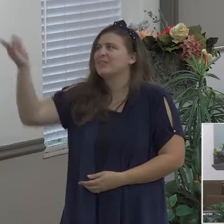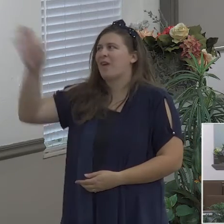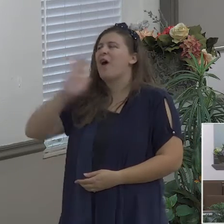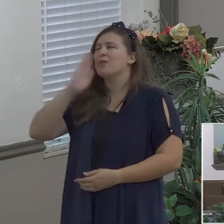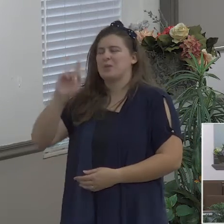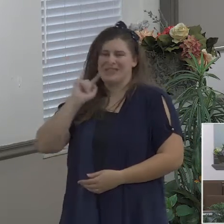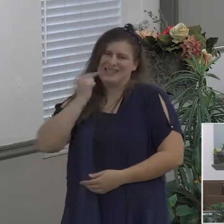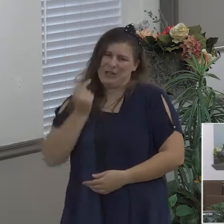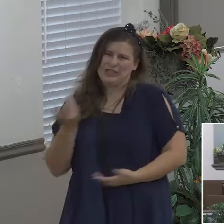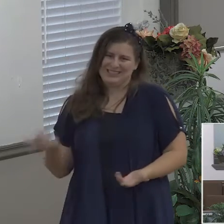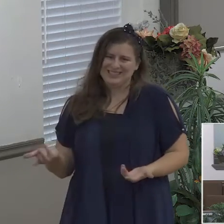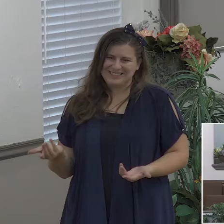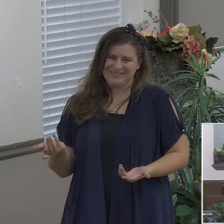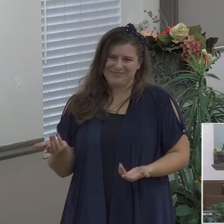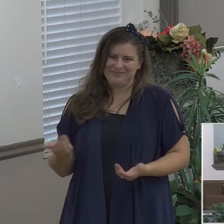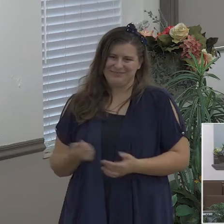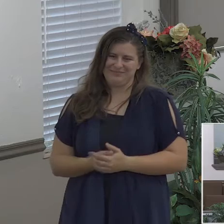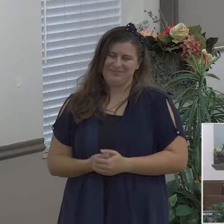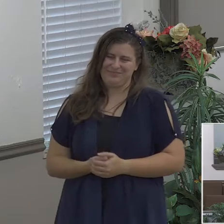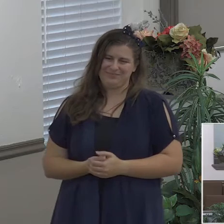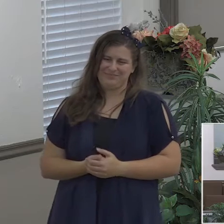well you know what am I saying